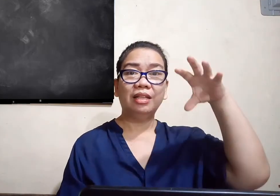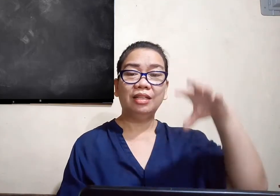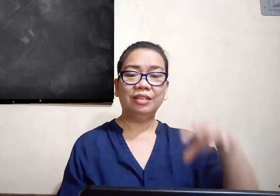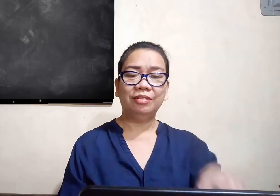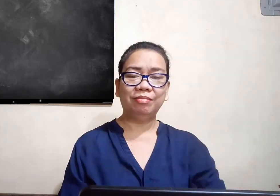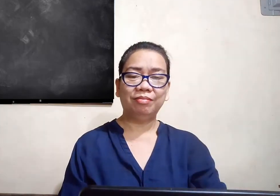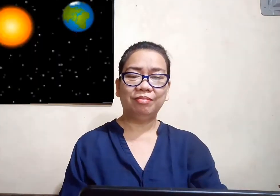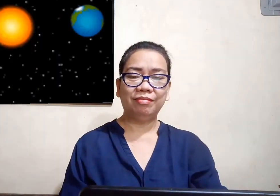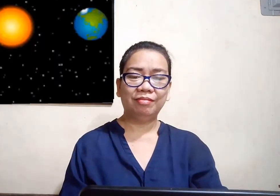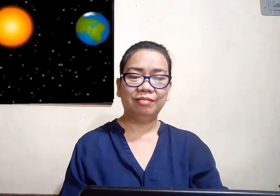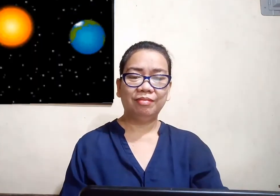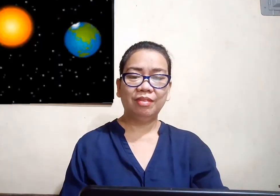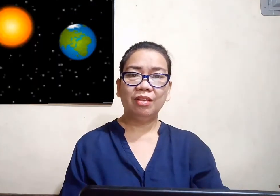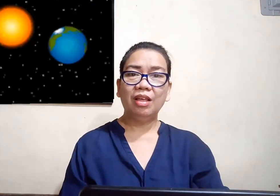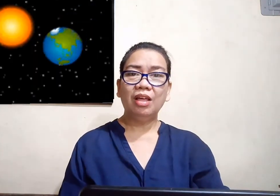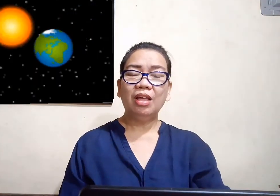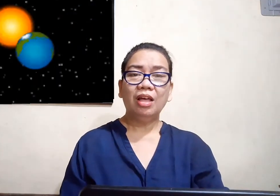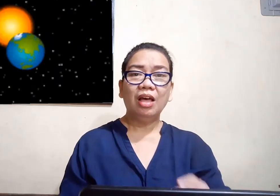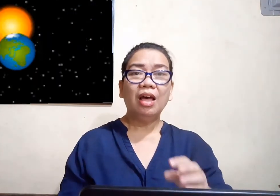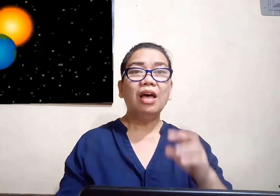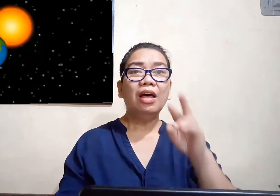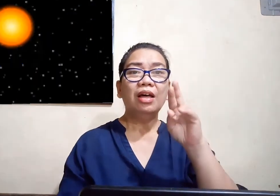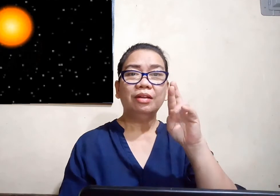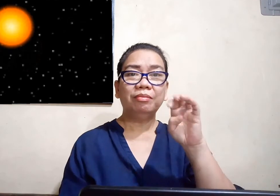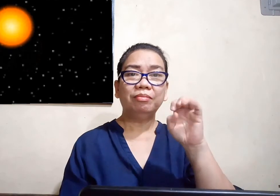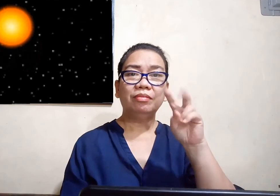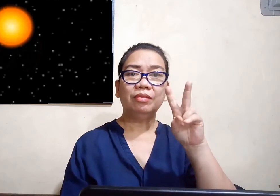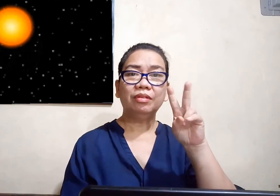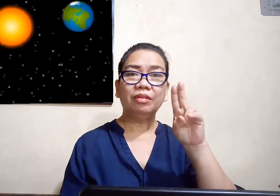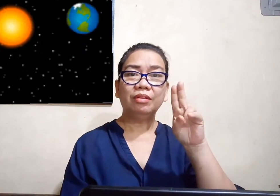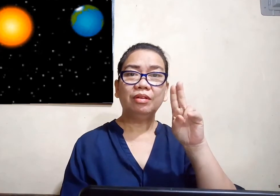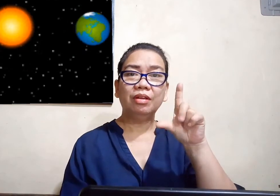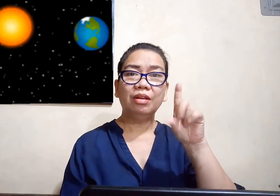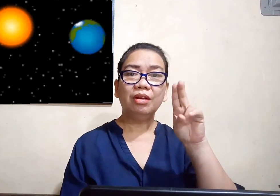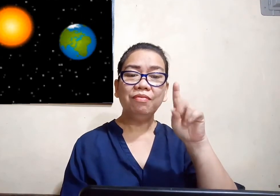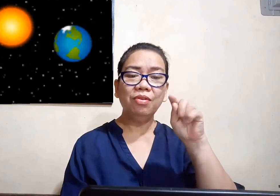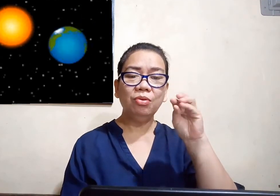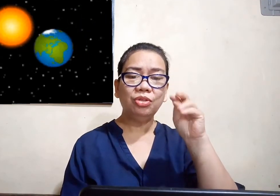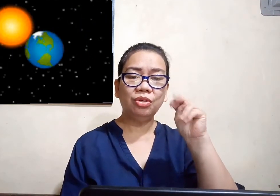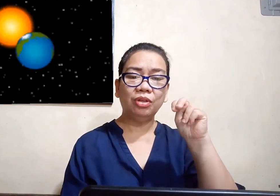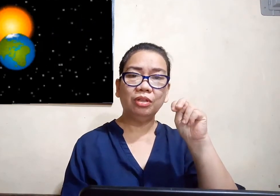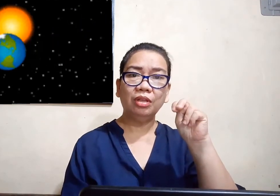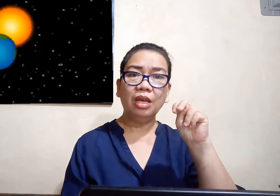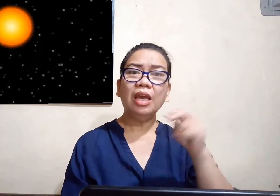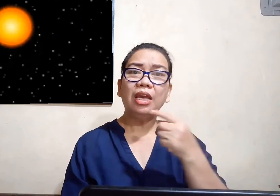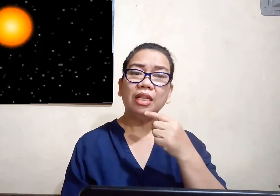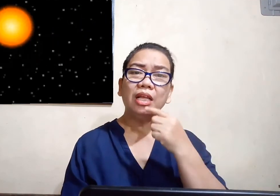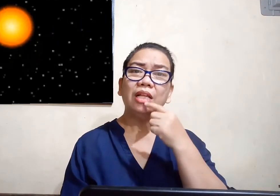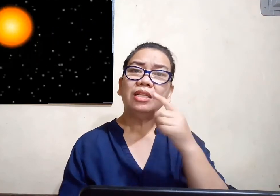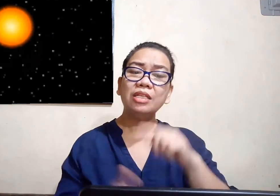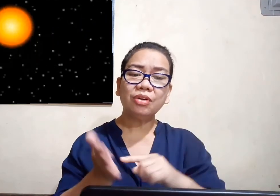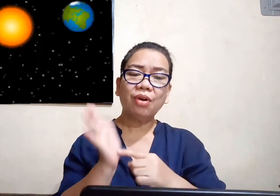the revolution it describes